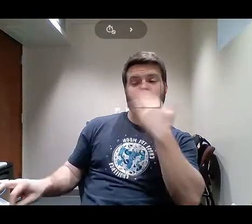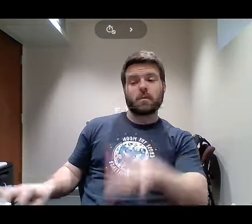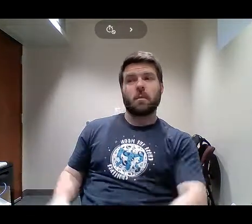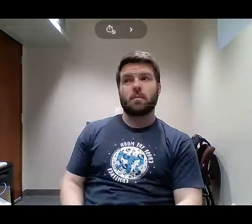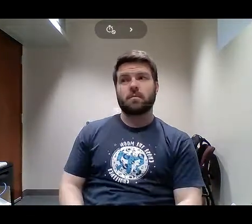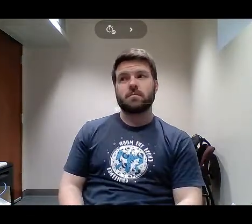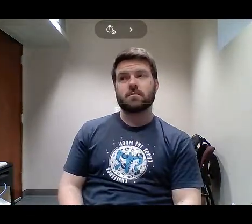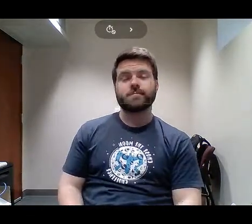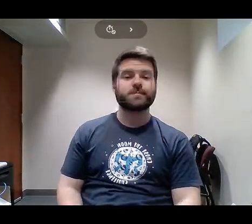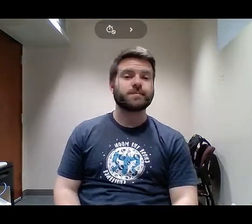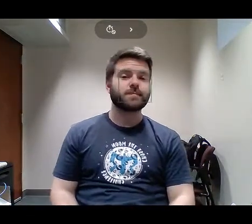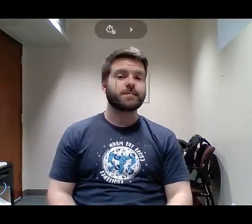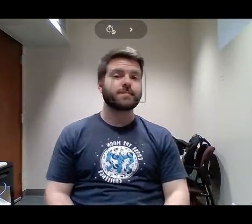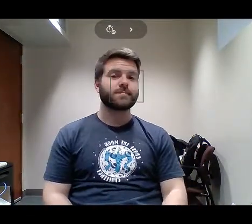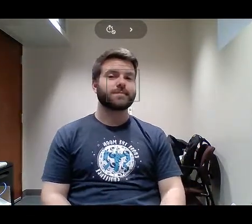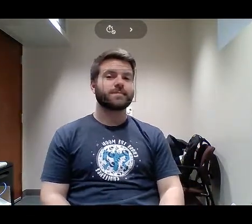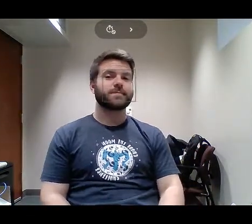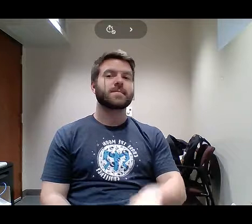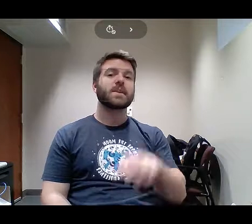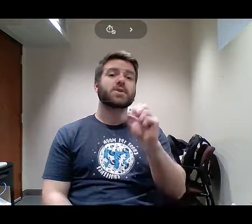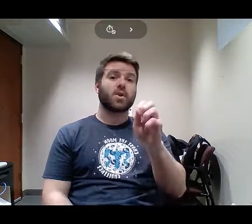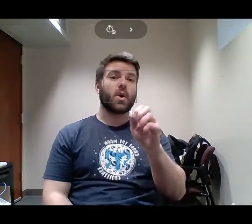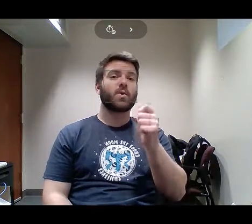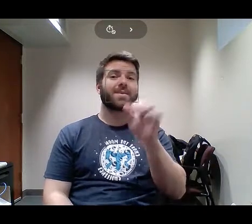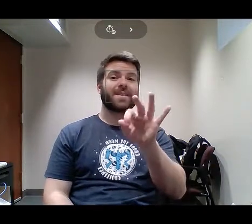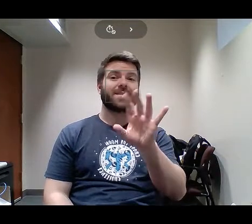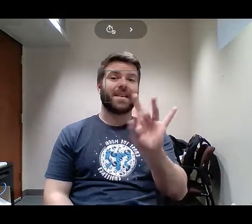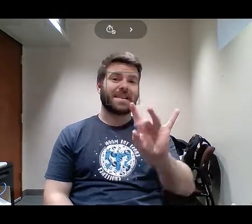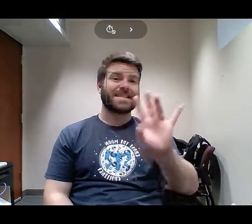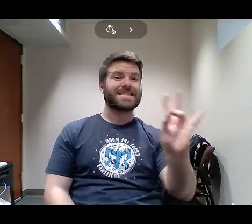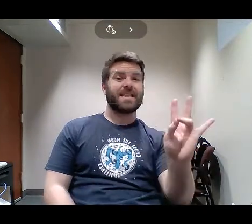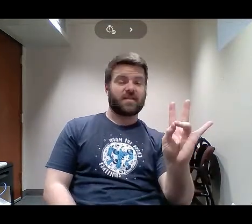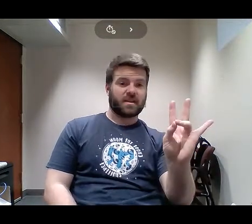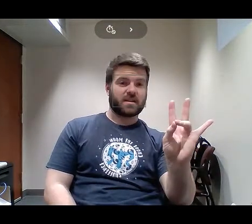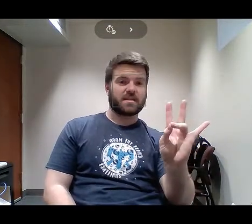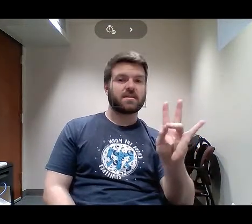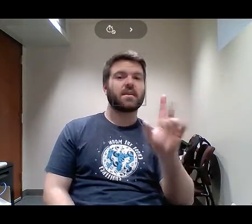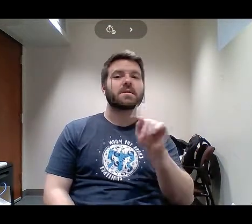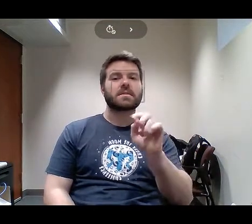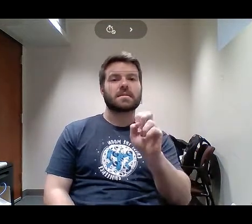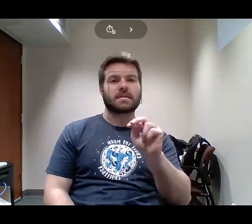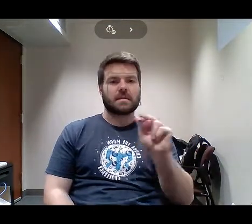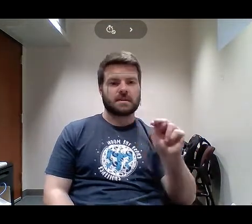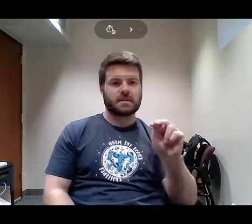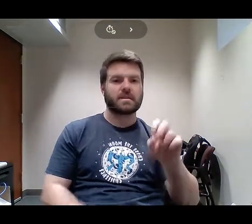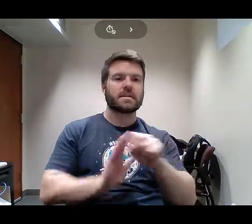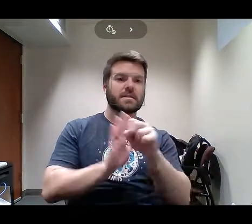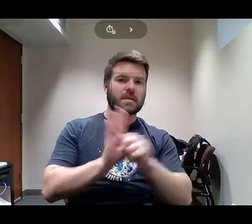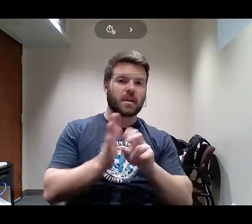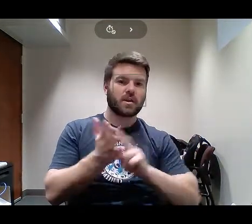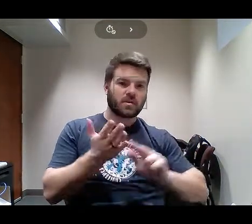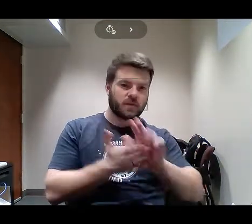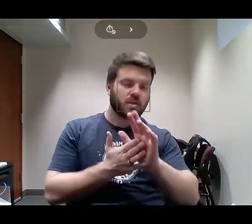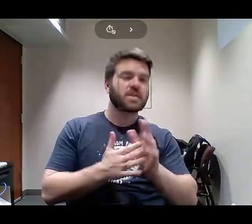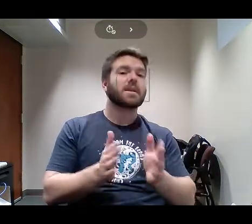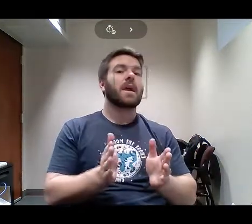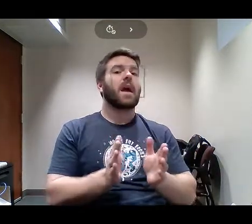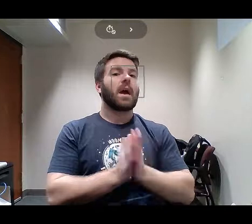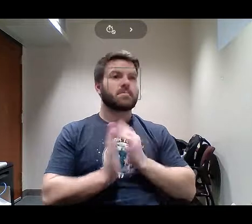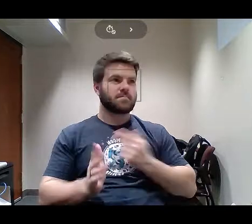So, in 1987, Tennessee State University invited me back to speak at their commencement. By then, I had my